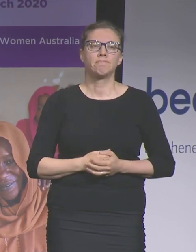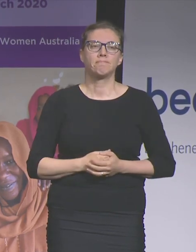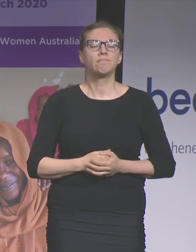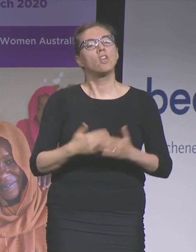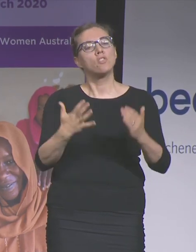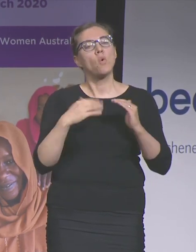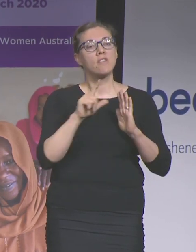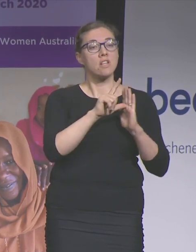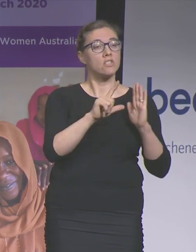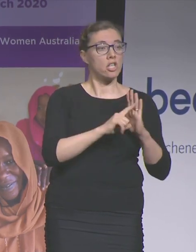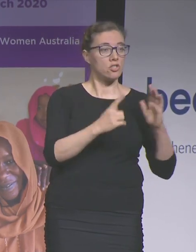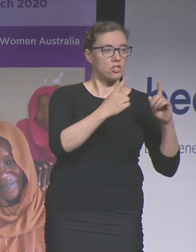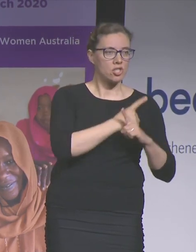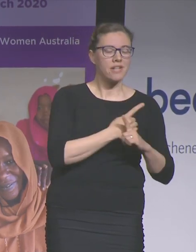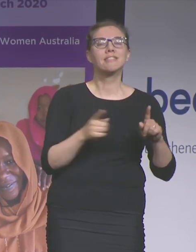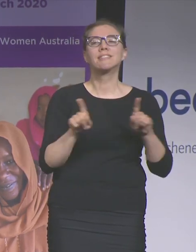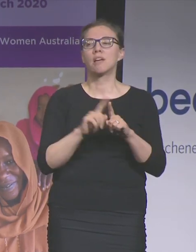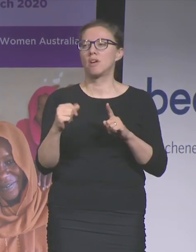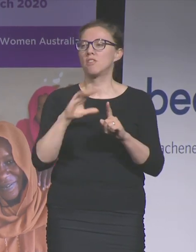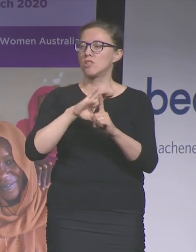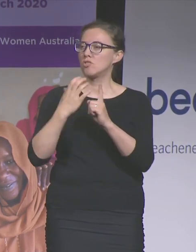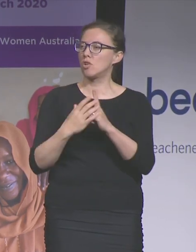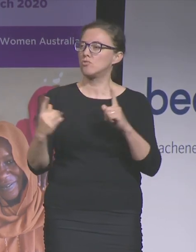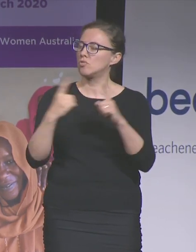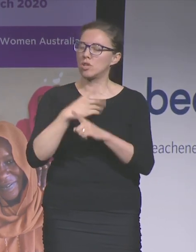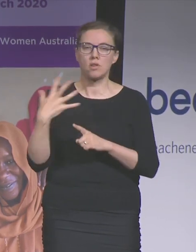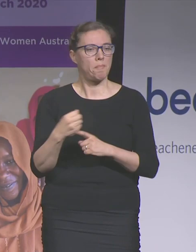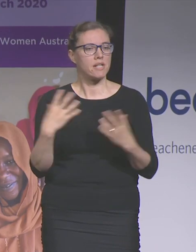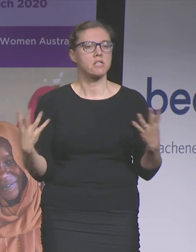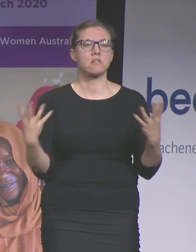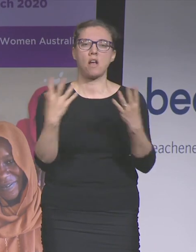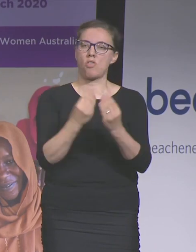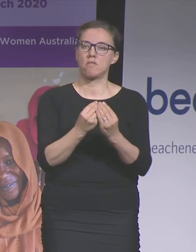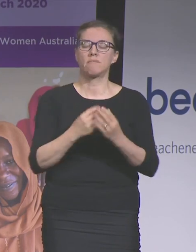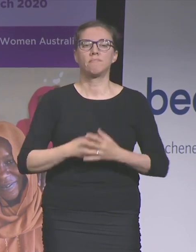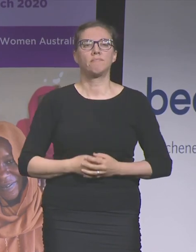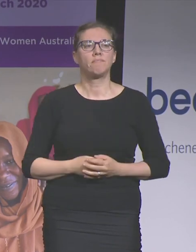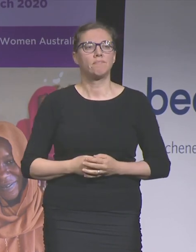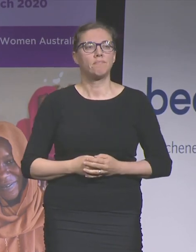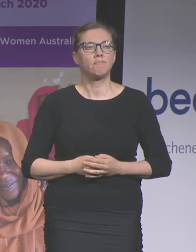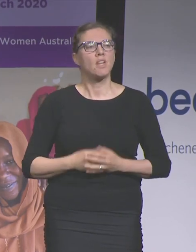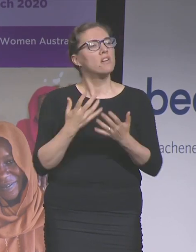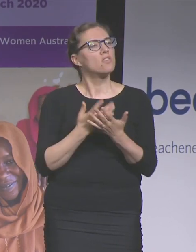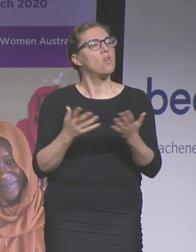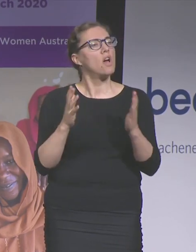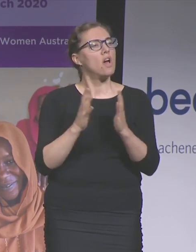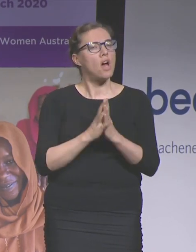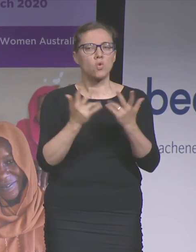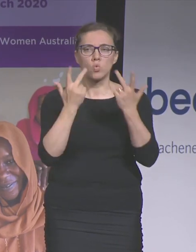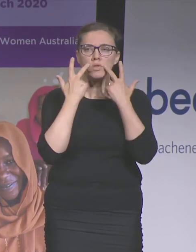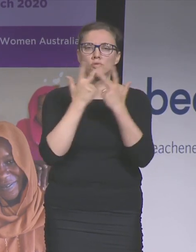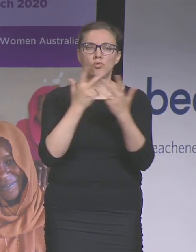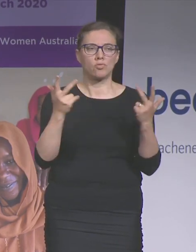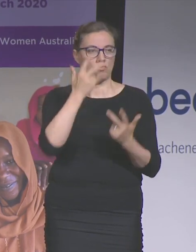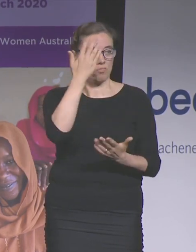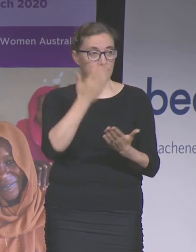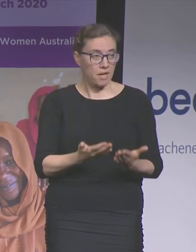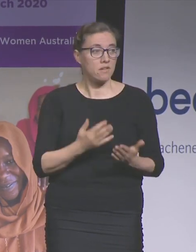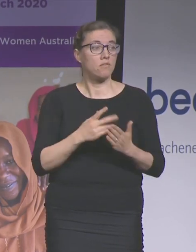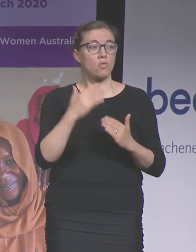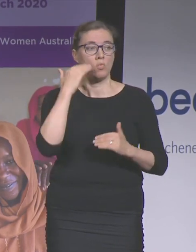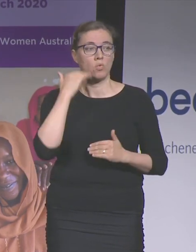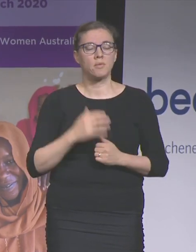and underlying so much of our challenge has always been the fundamental question of respect for women and I am particularly grateful